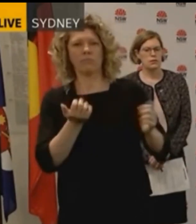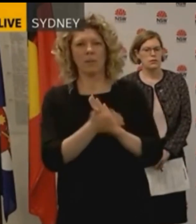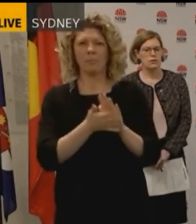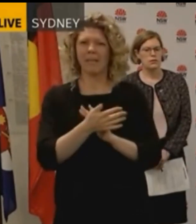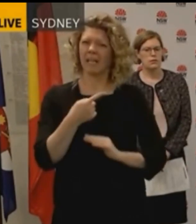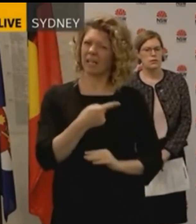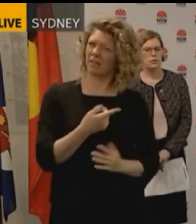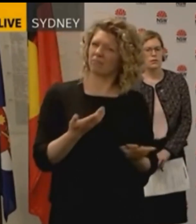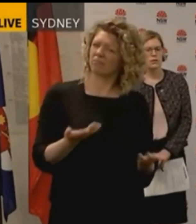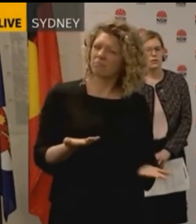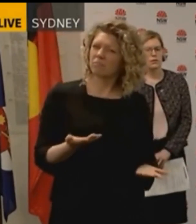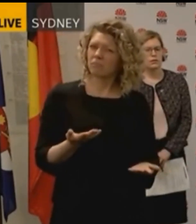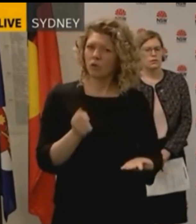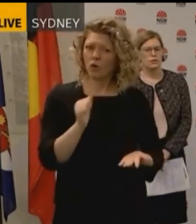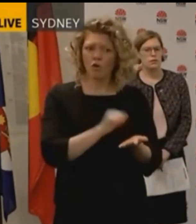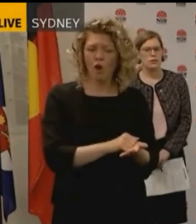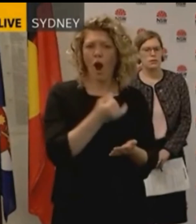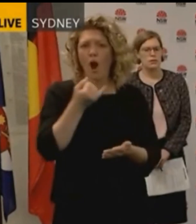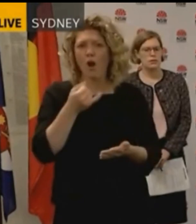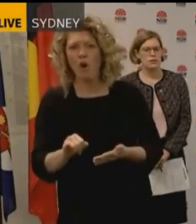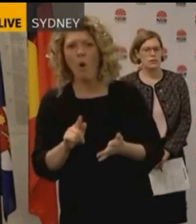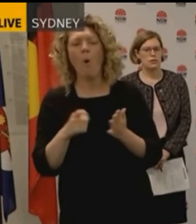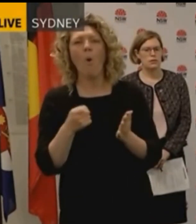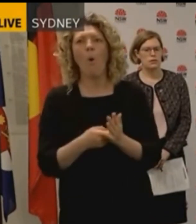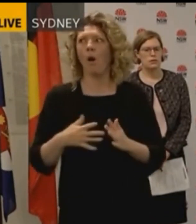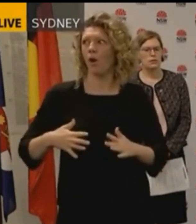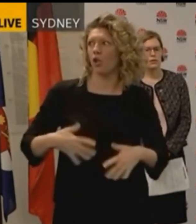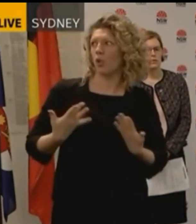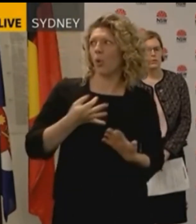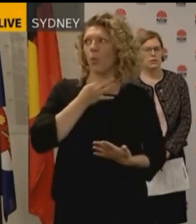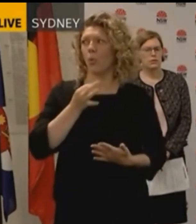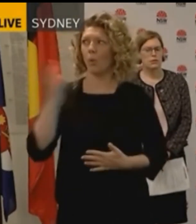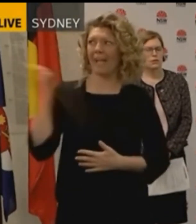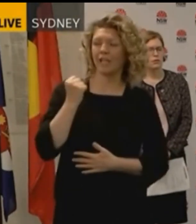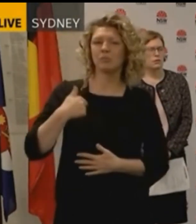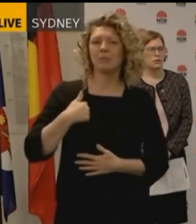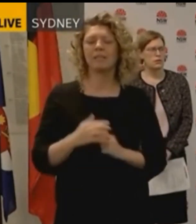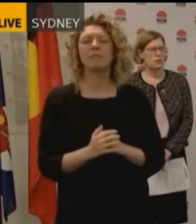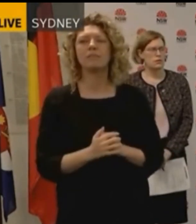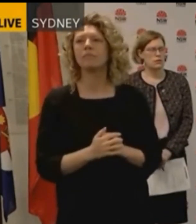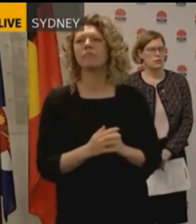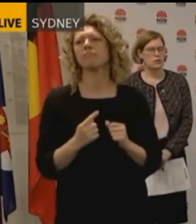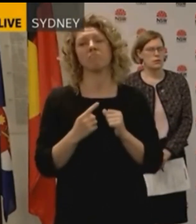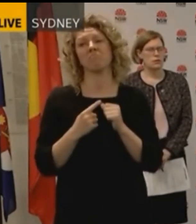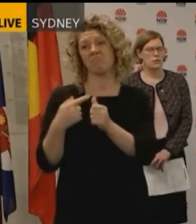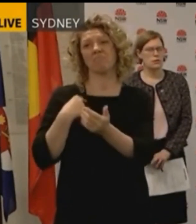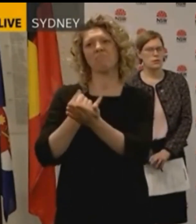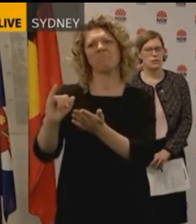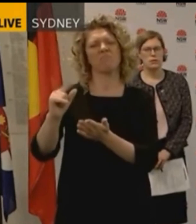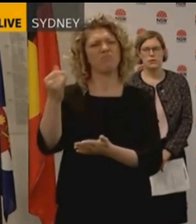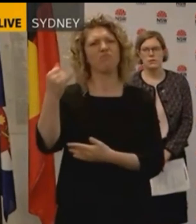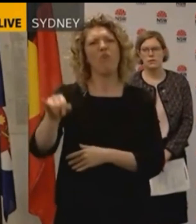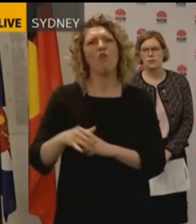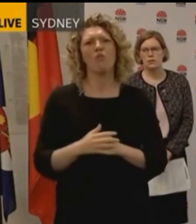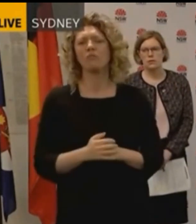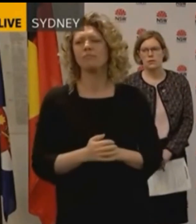that you're a leader who's not about right or wrong, but whether or not she'll be caught. Oh, I'm sorry, but I strongly refute that. Given